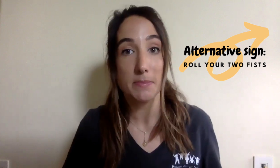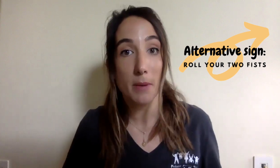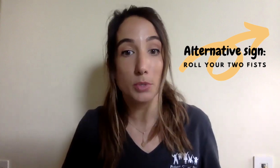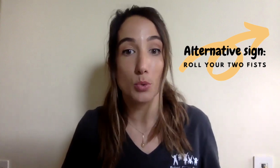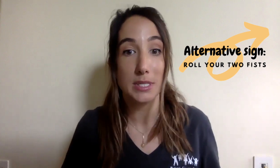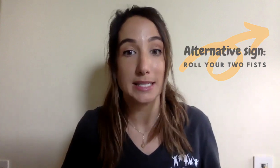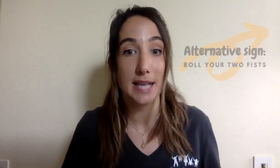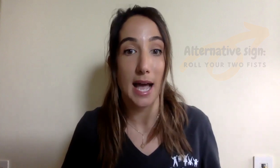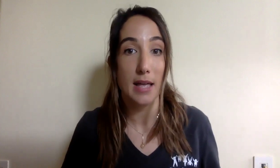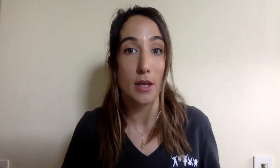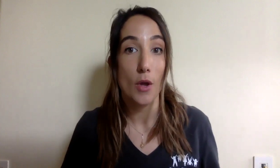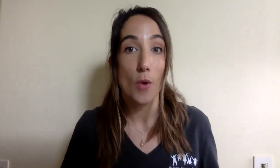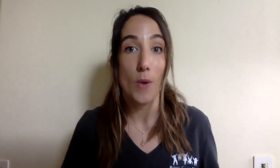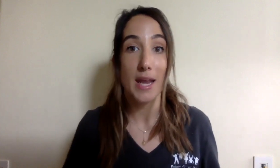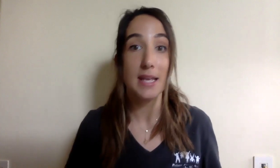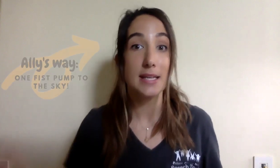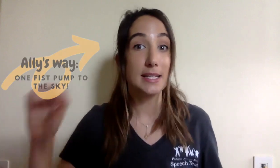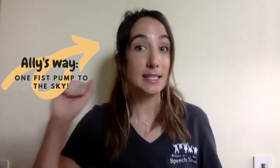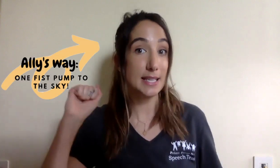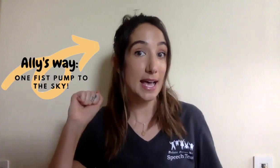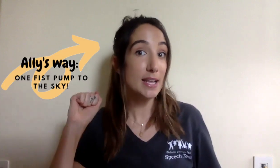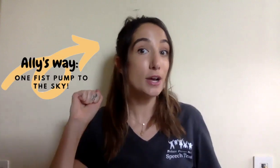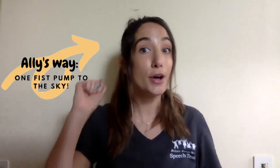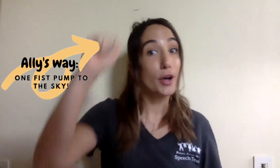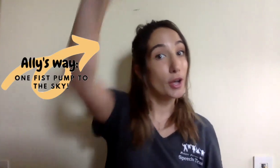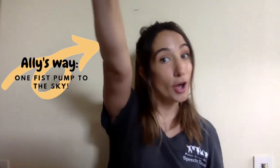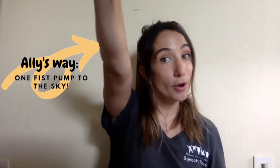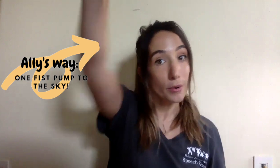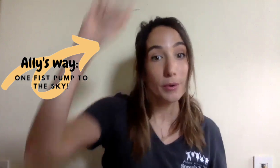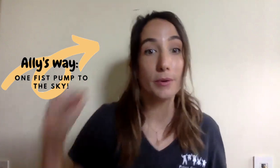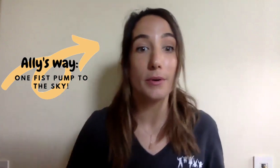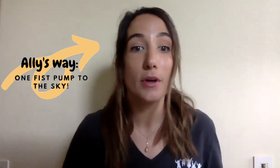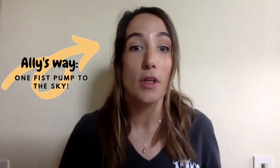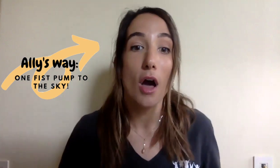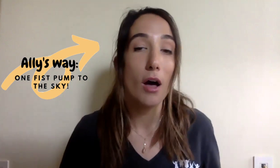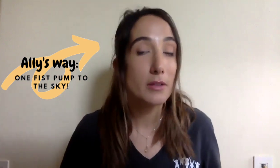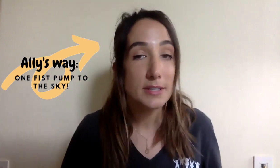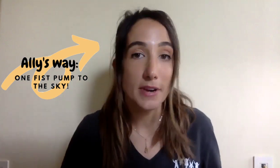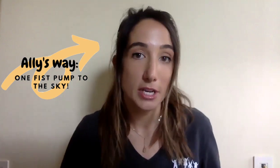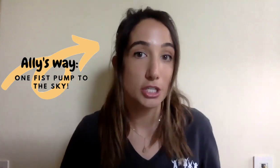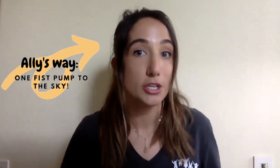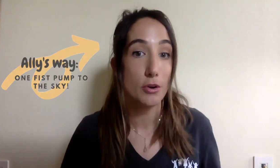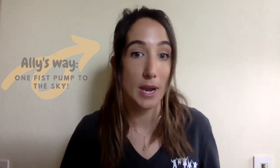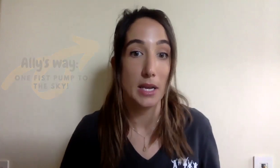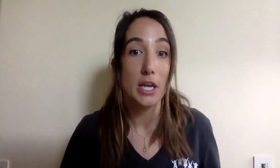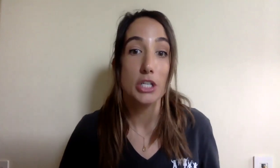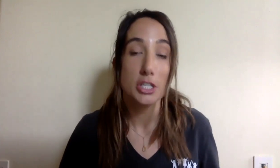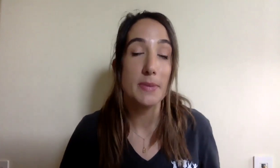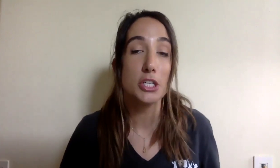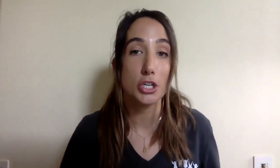pump towards the sky. Ready, set, go. All these variations are great. Just make sure